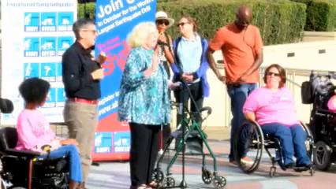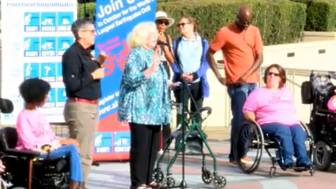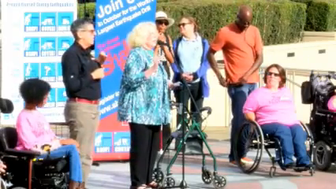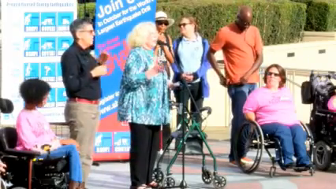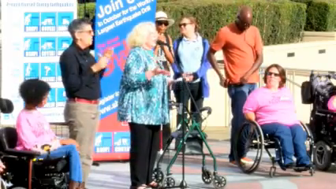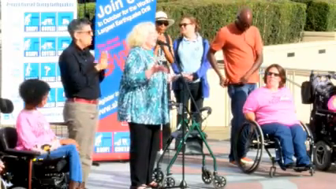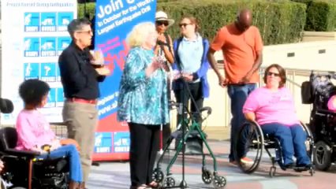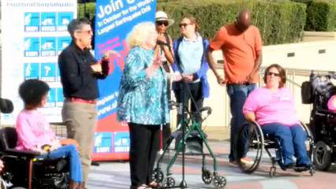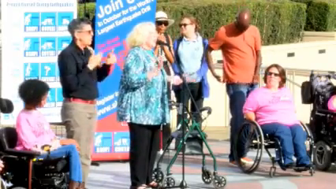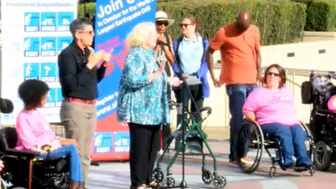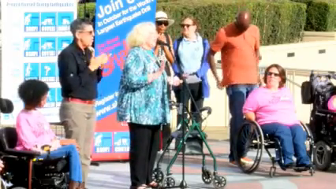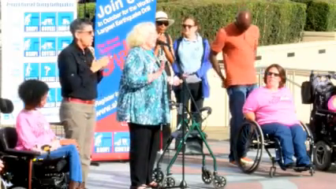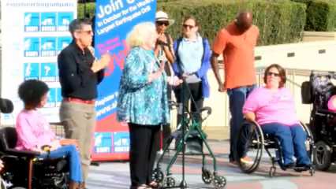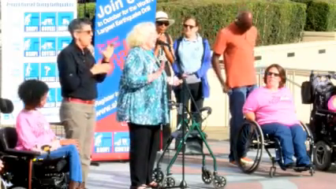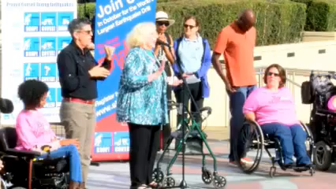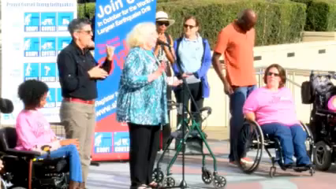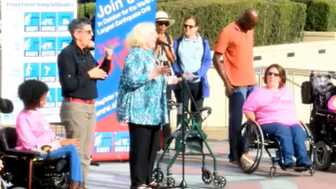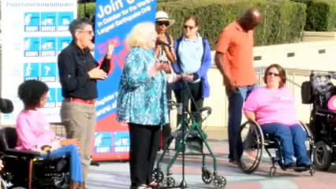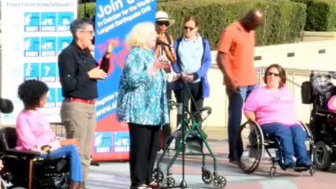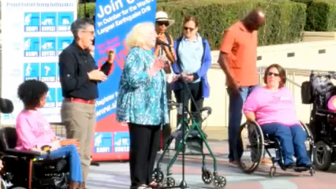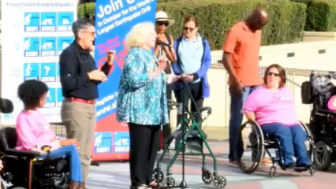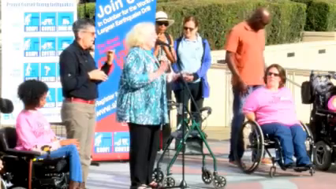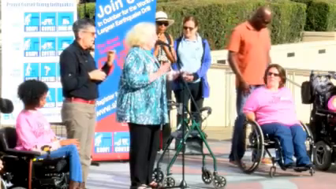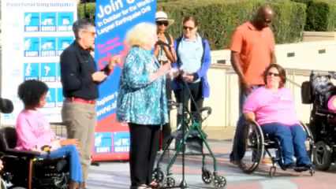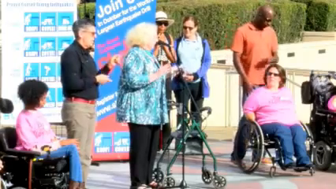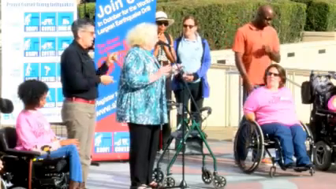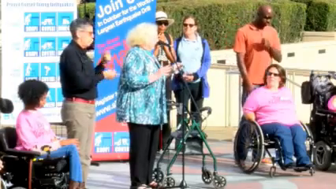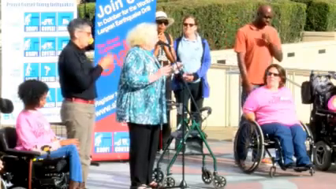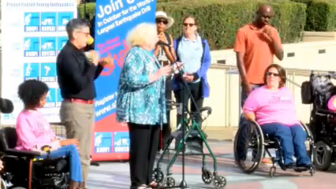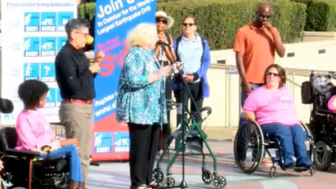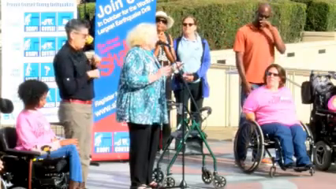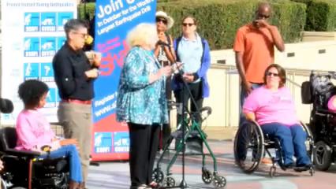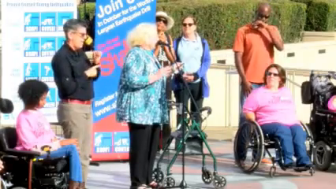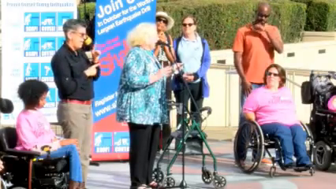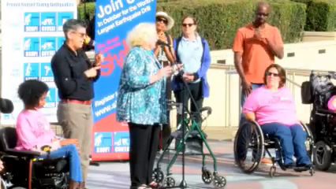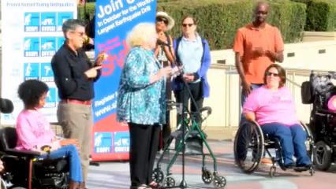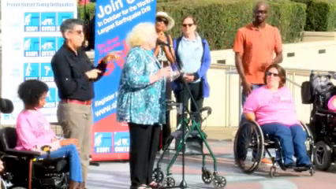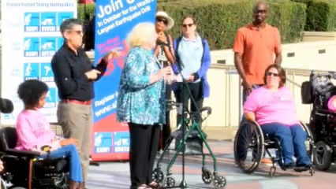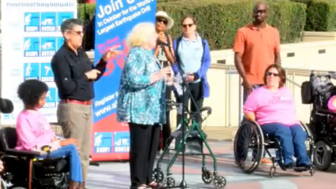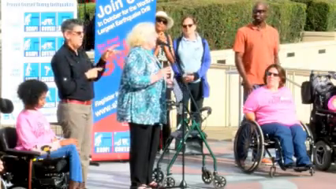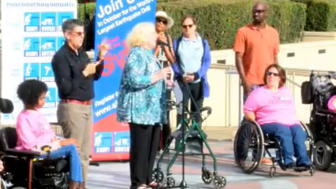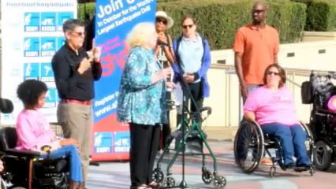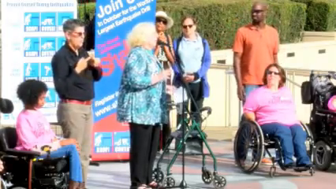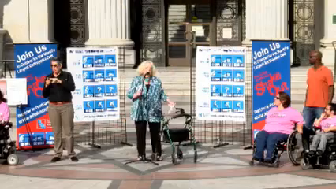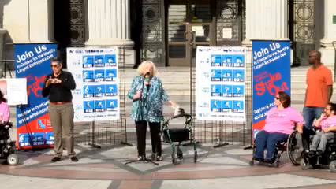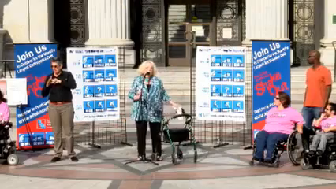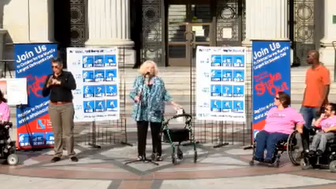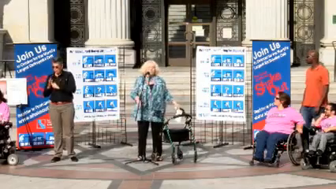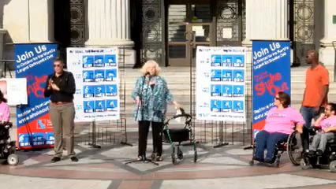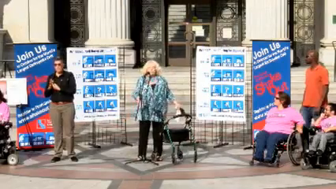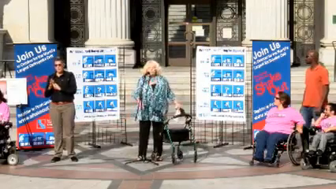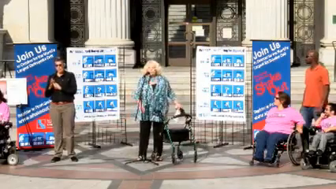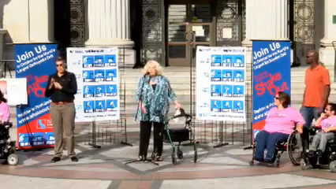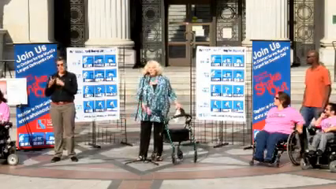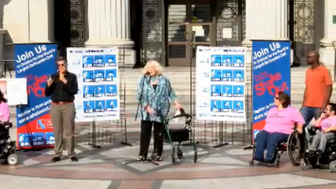act, changing the ADA back to where its original intent was.